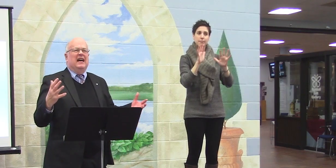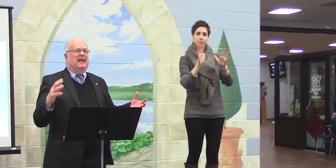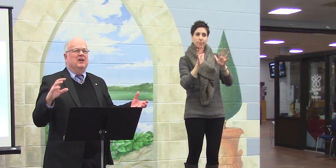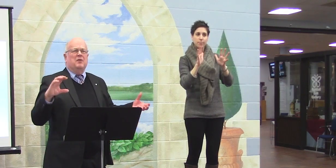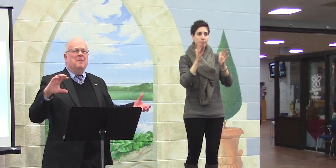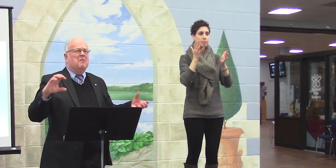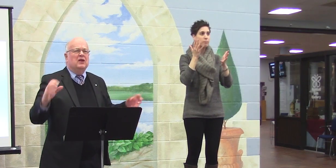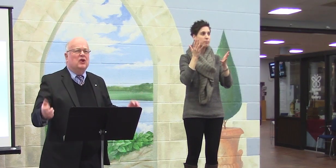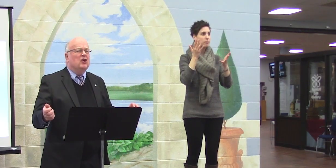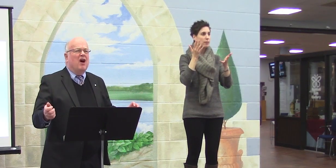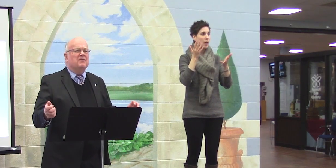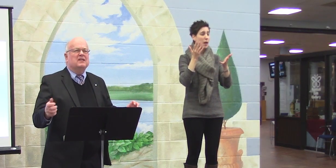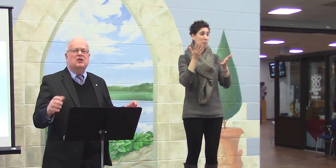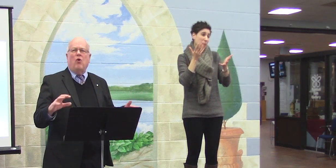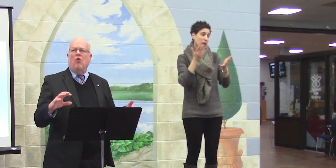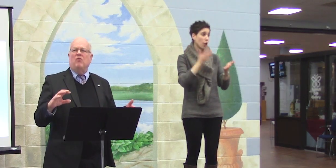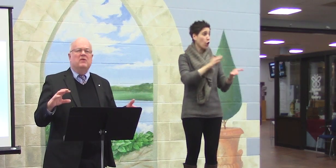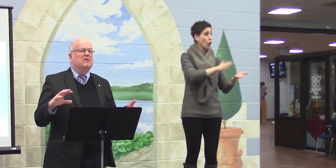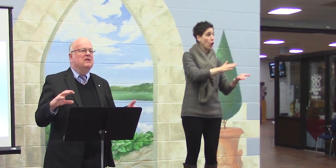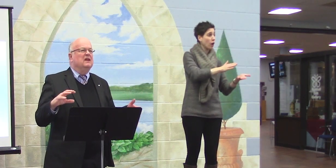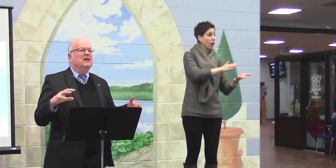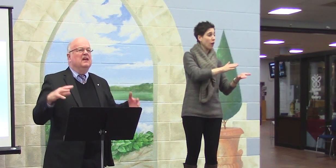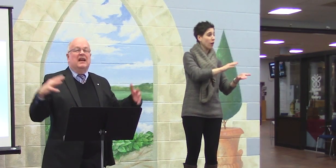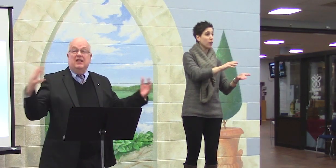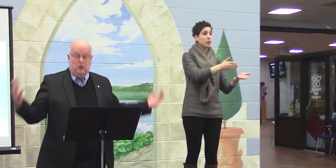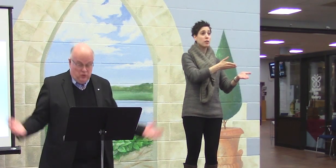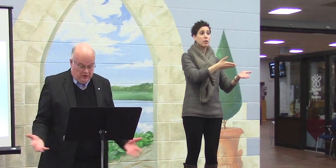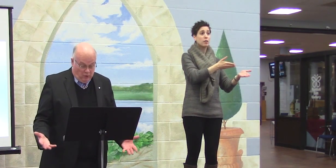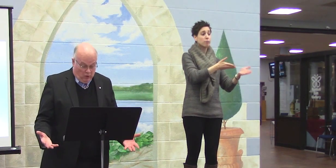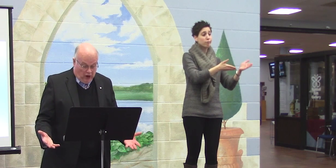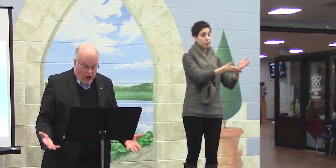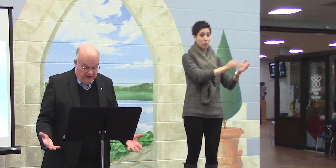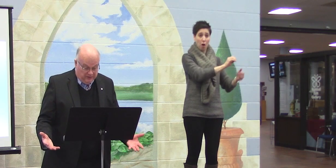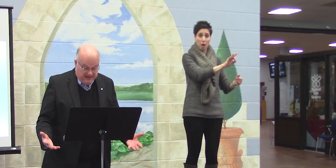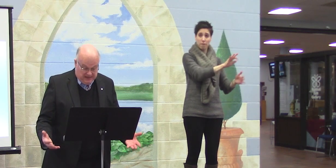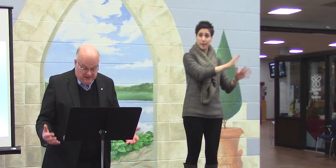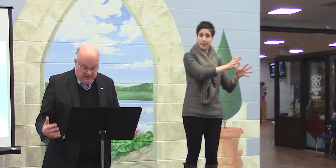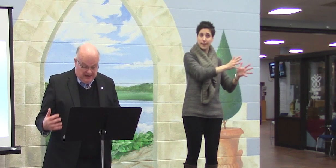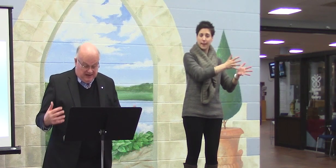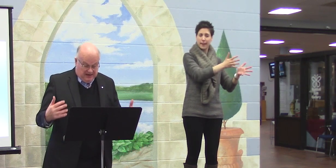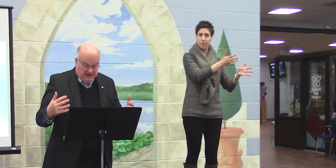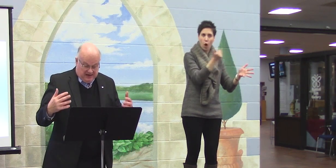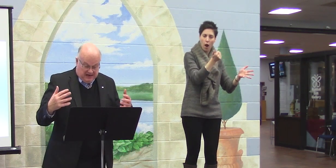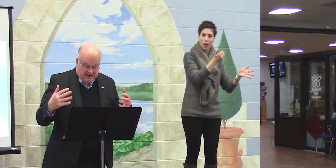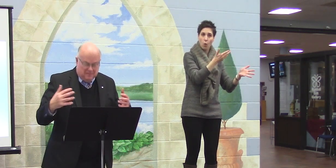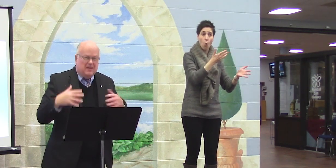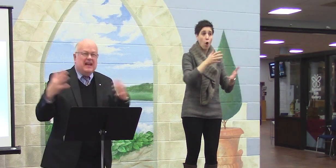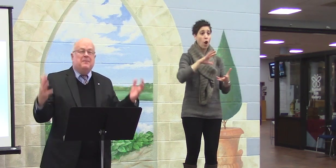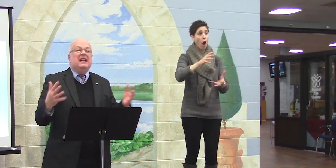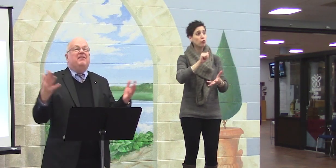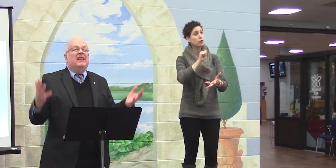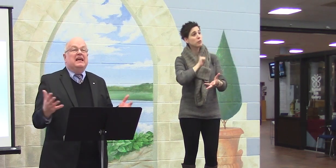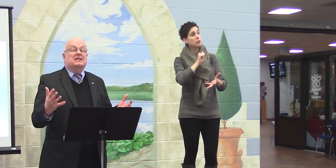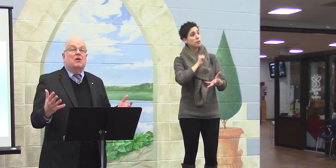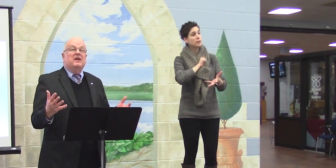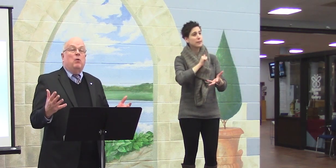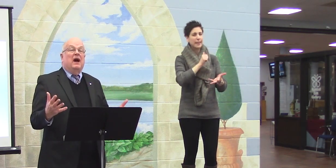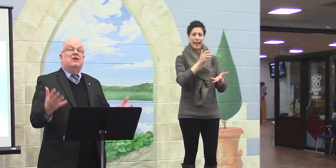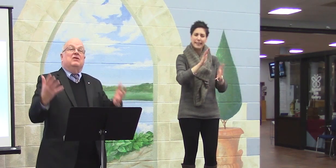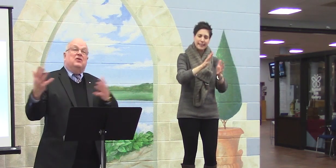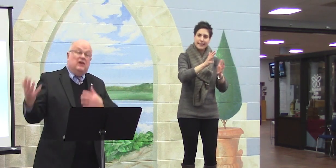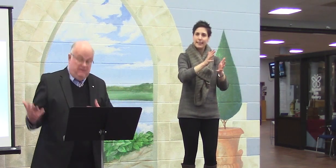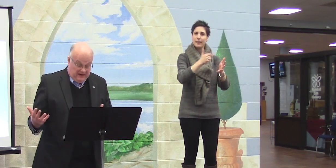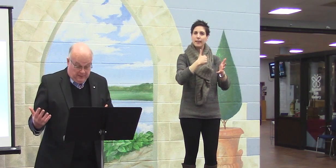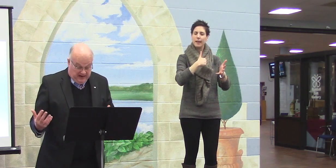Why? Do you remember to turn off the stove? Can you do your own laundry? Many, many, things are